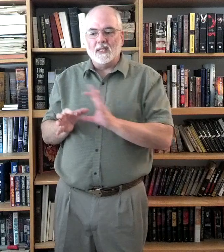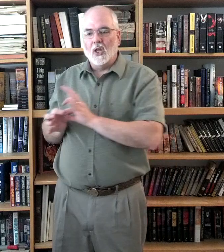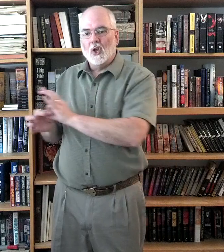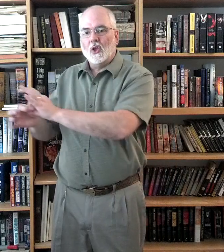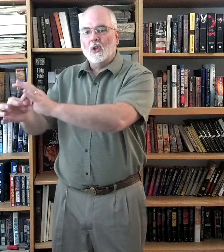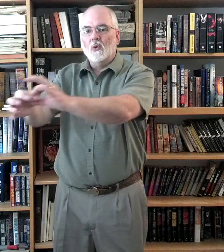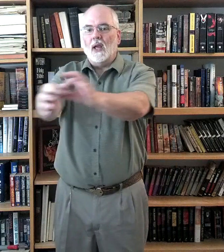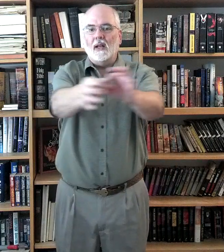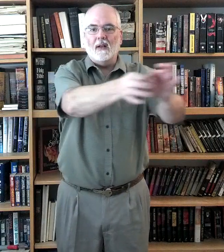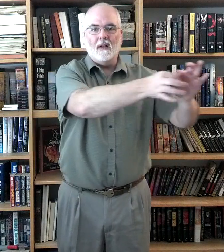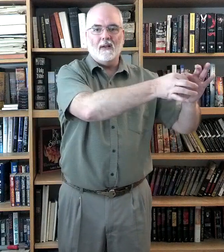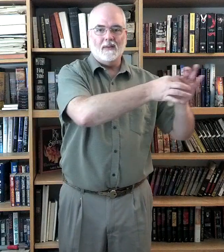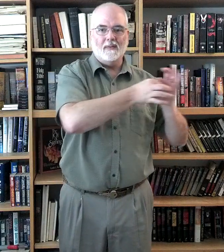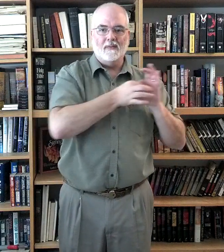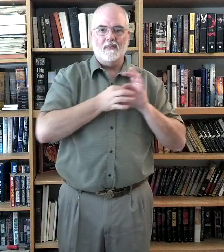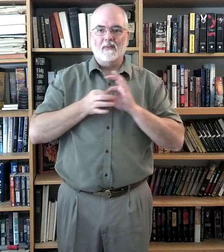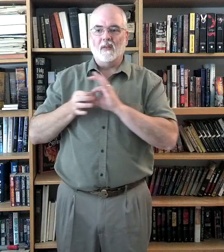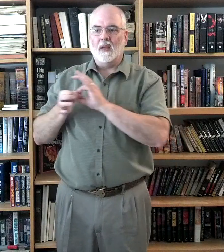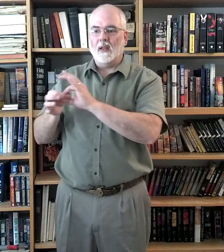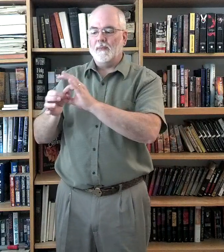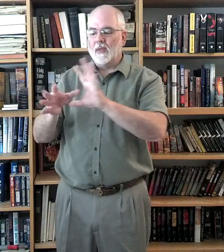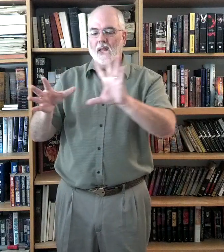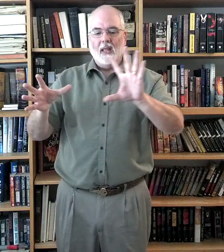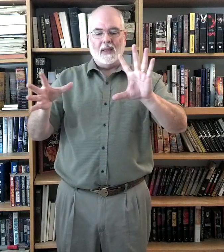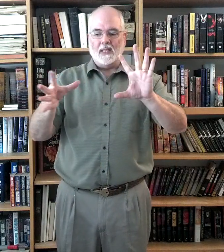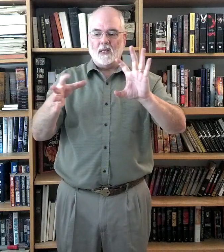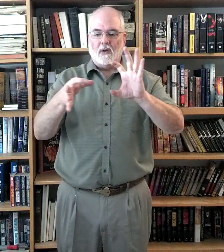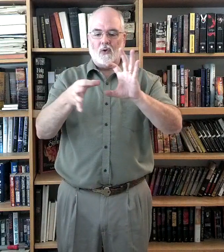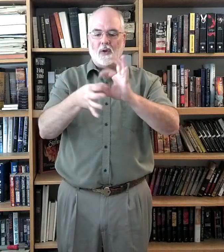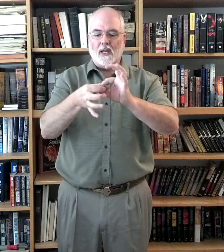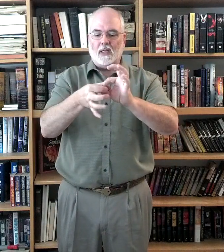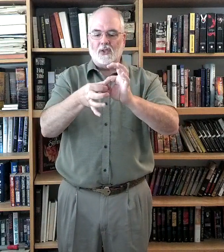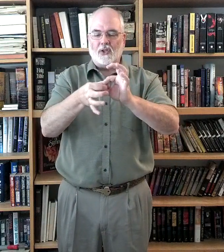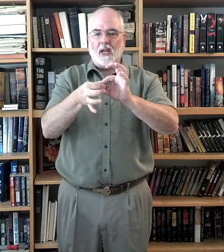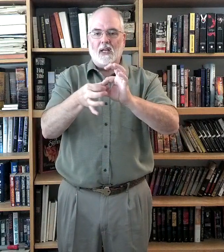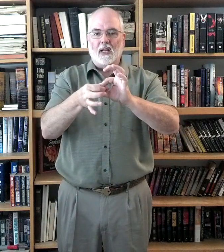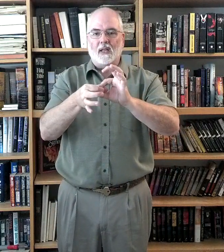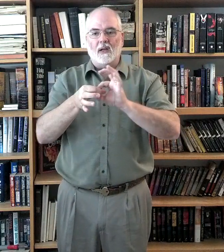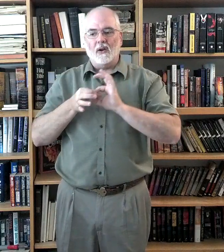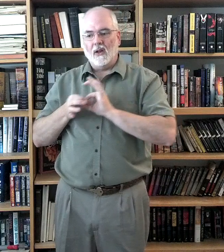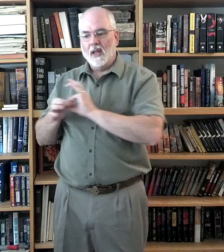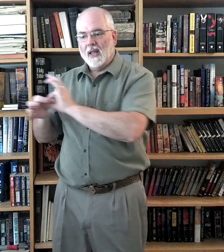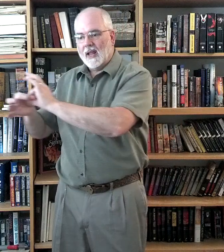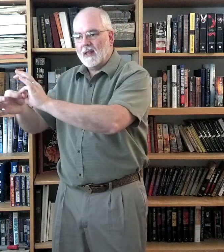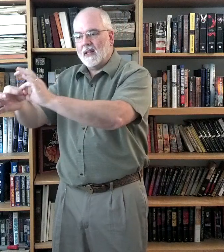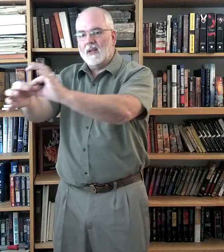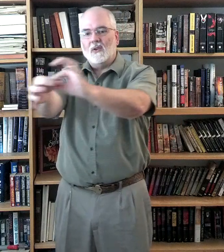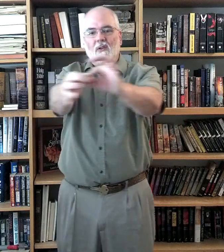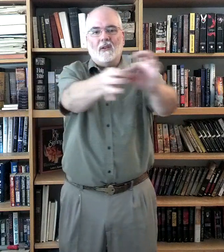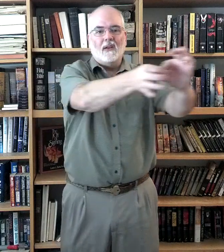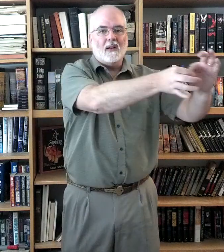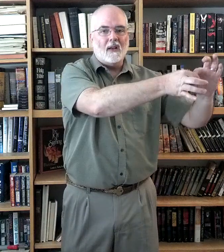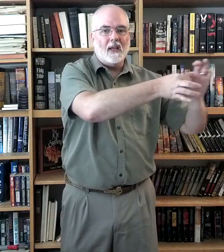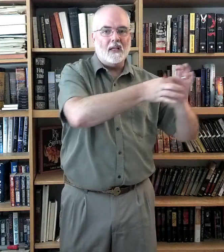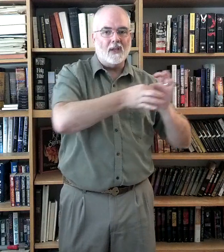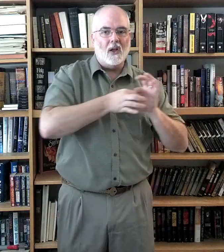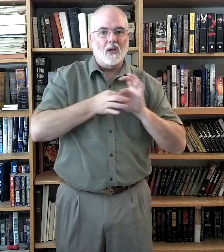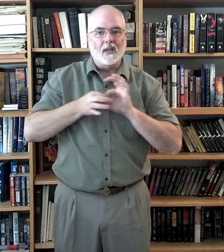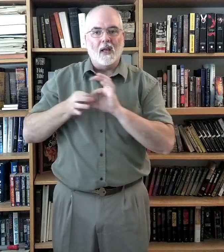united. Okay? That's to create a little chain link here, and then link us all together.